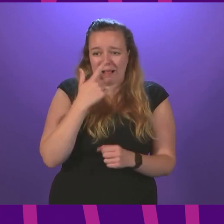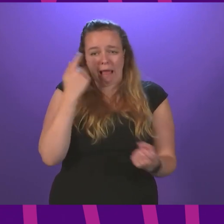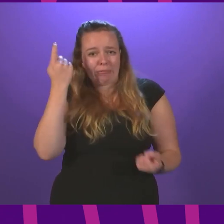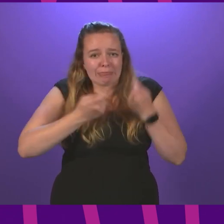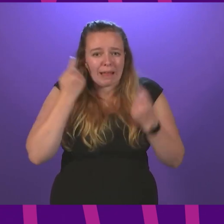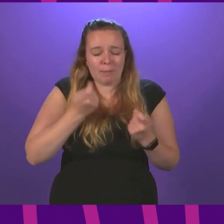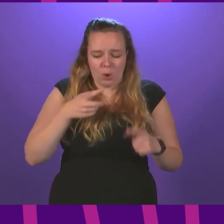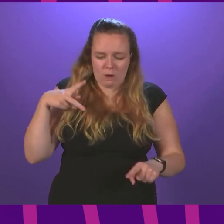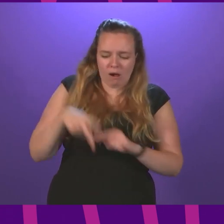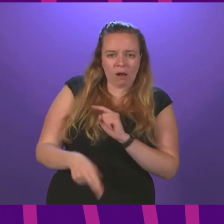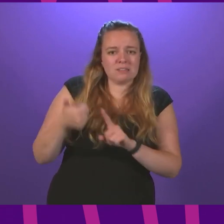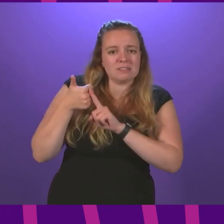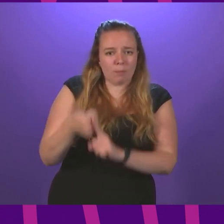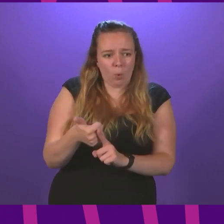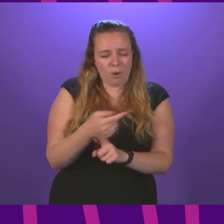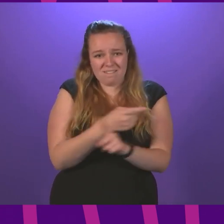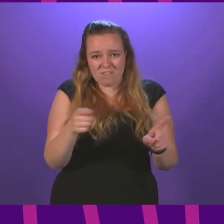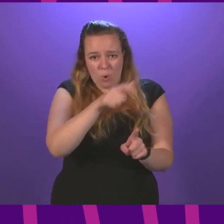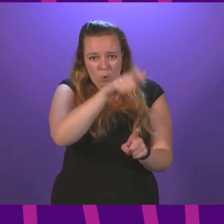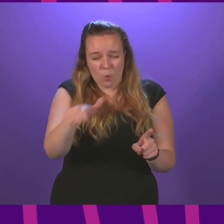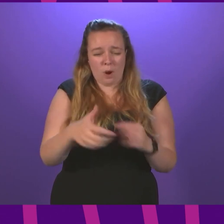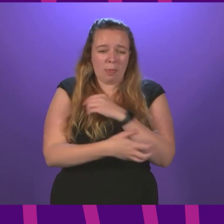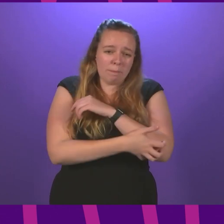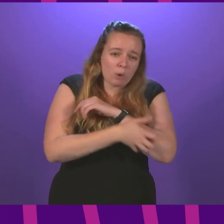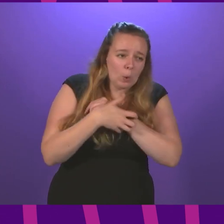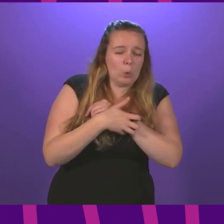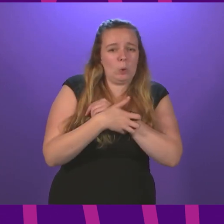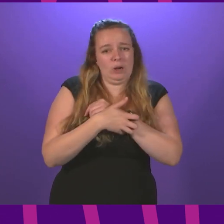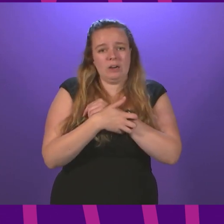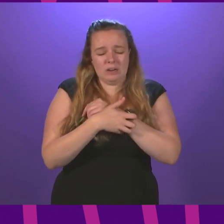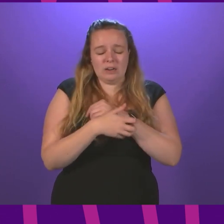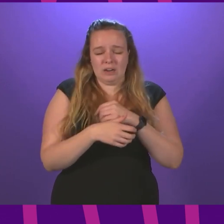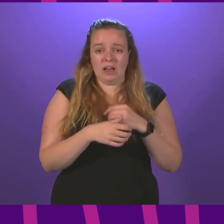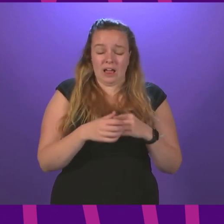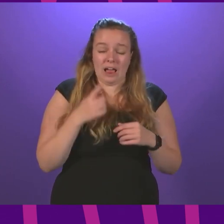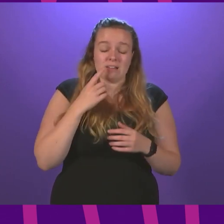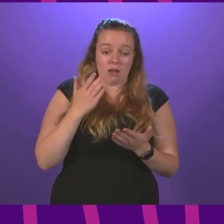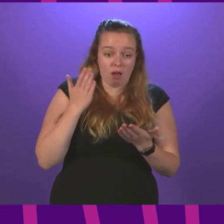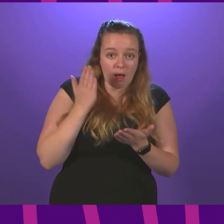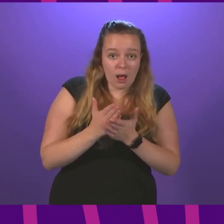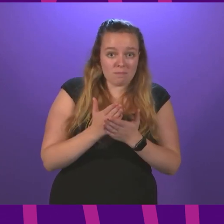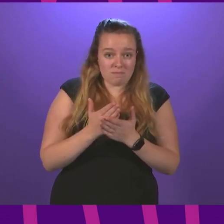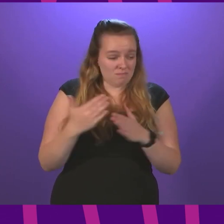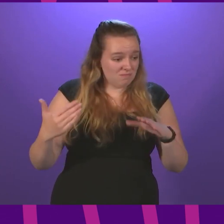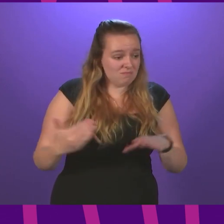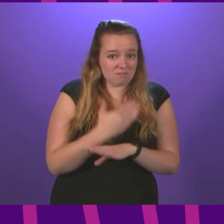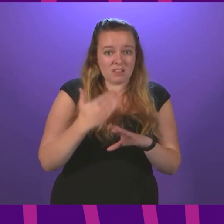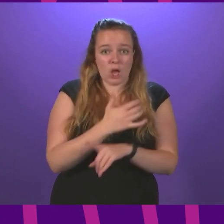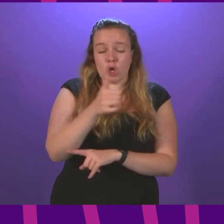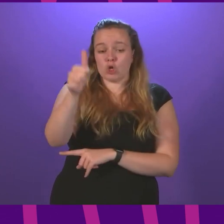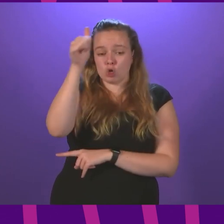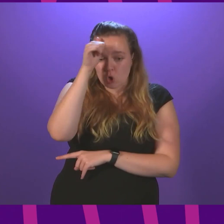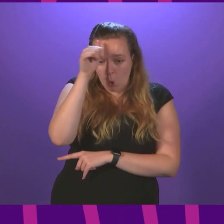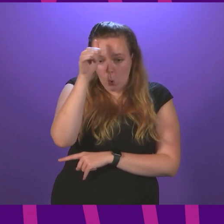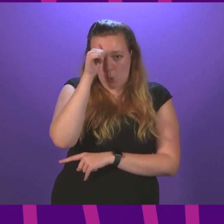about cutting support for some of the most poorest in our society, and doing so actively, and knowing the